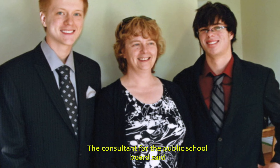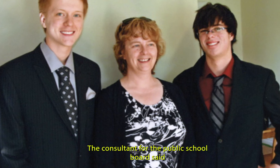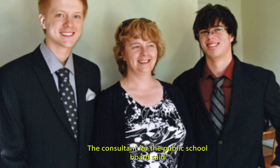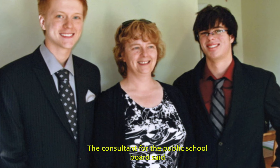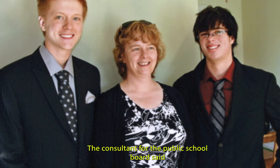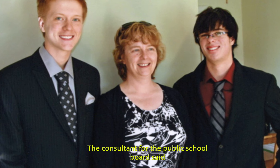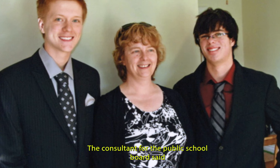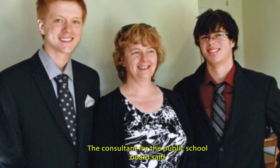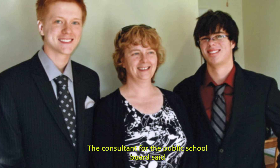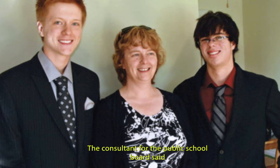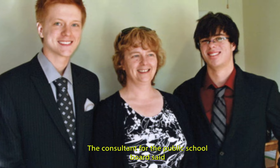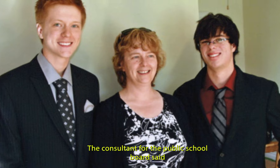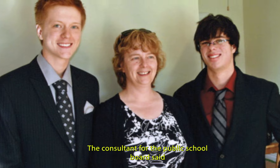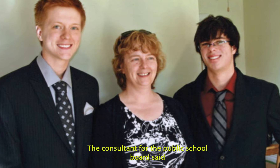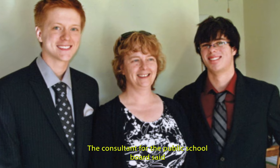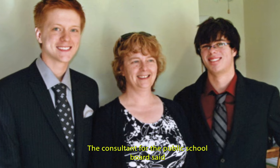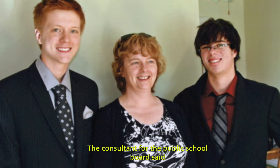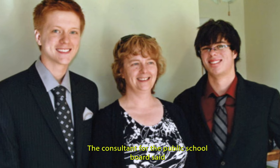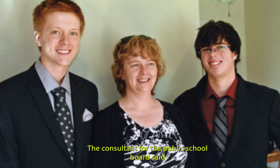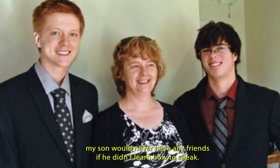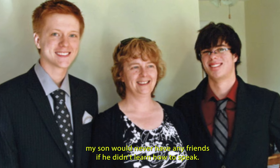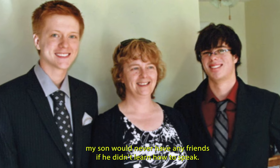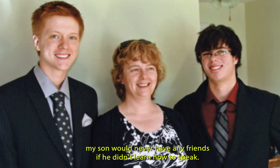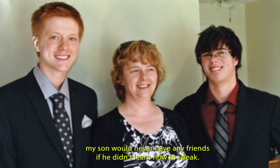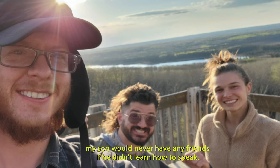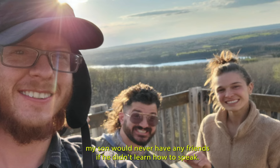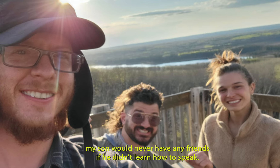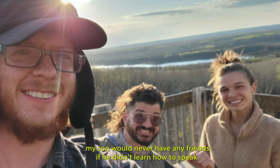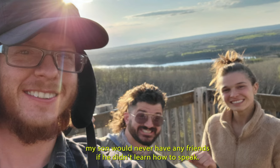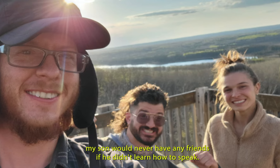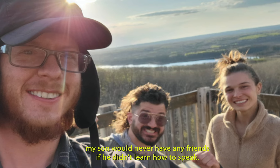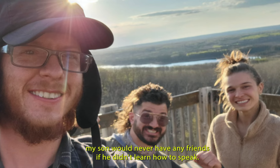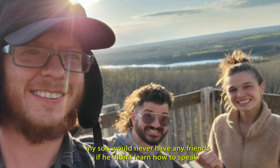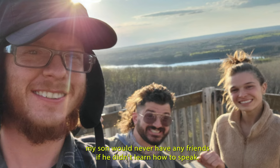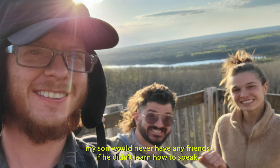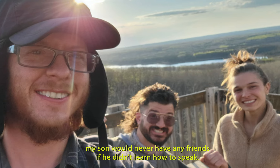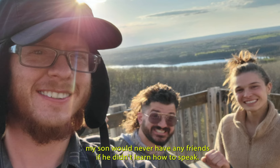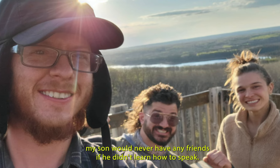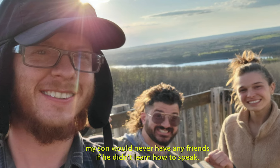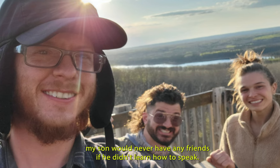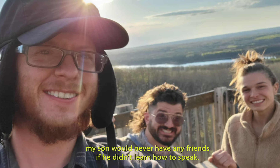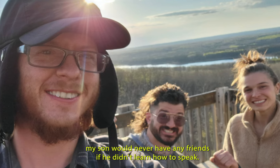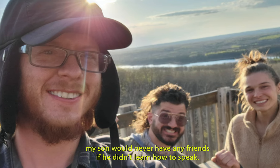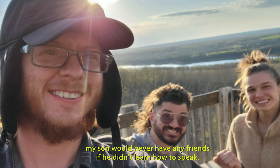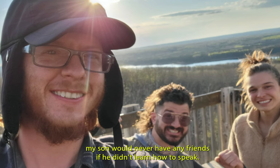The consultant for the public school board said my son would never have any friends if he didn't learn how to speak.